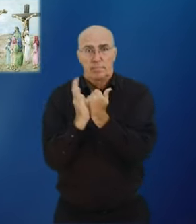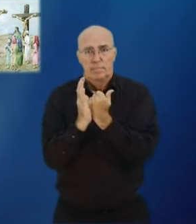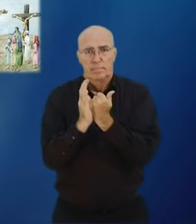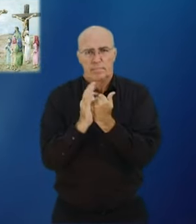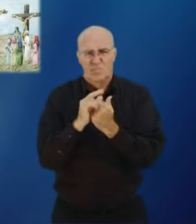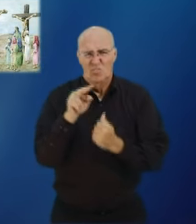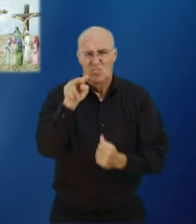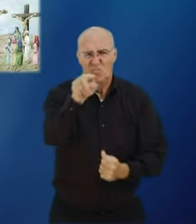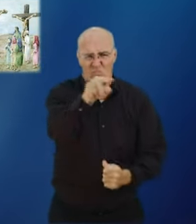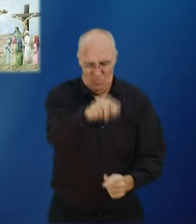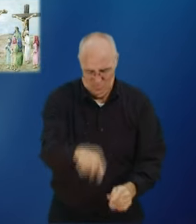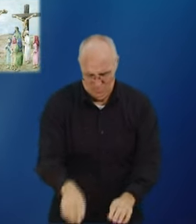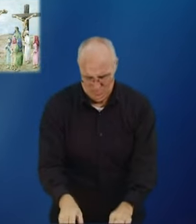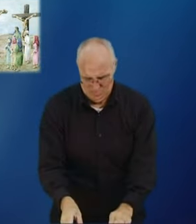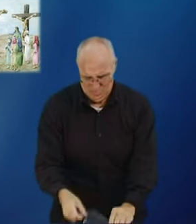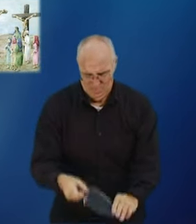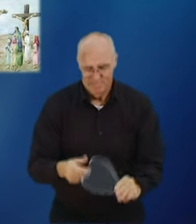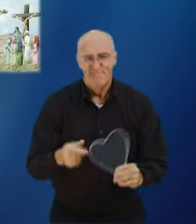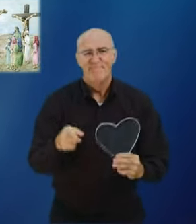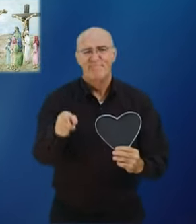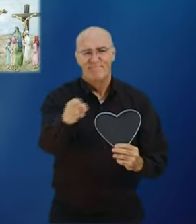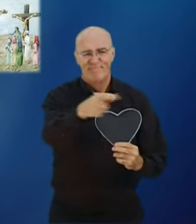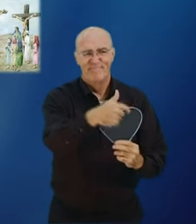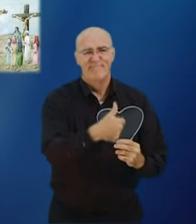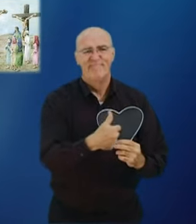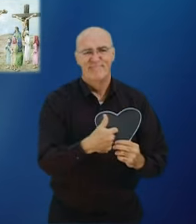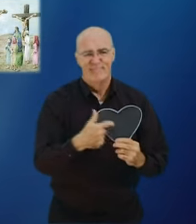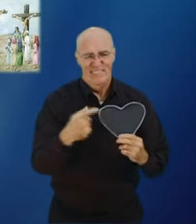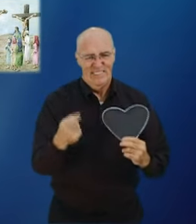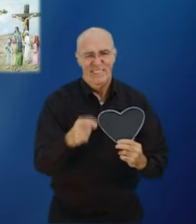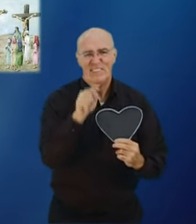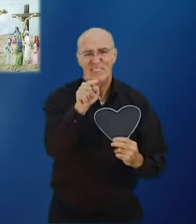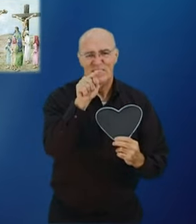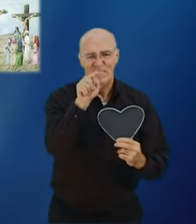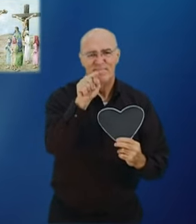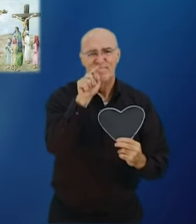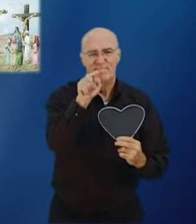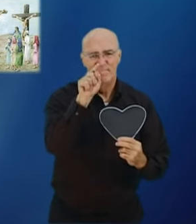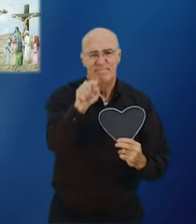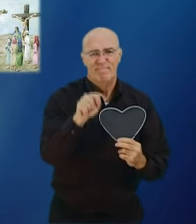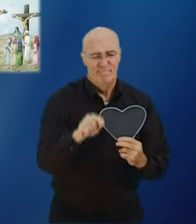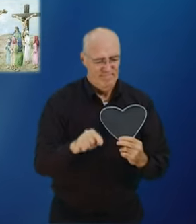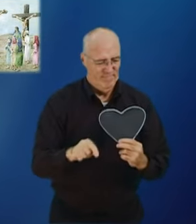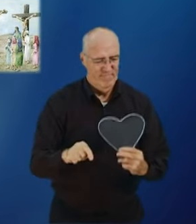and there on the cross Jesus looked at the people with their sins